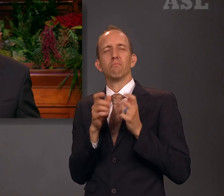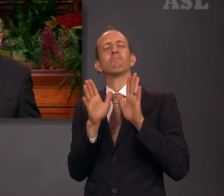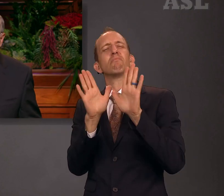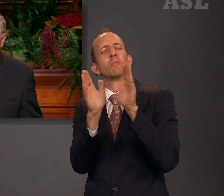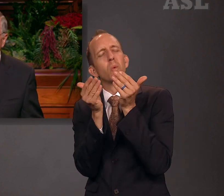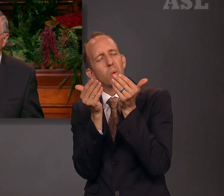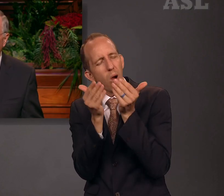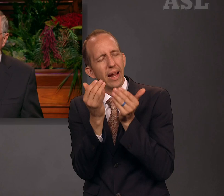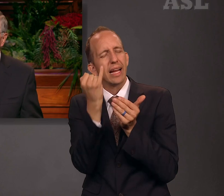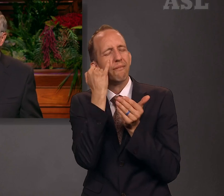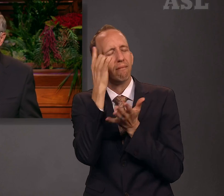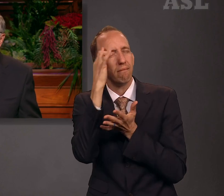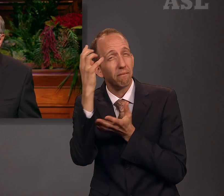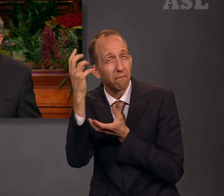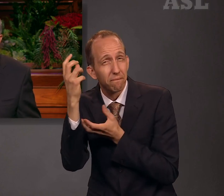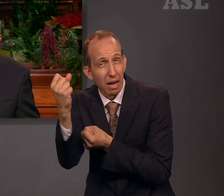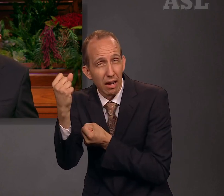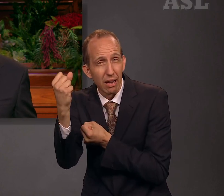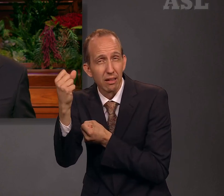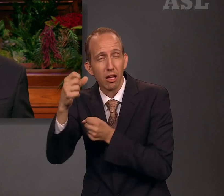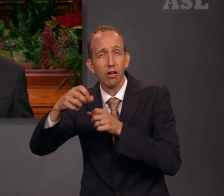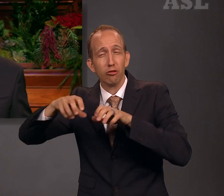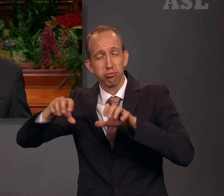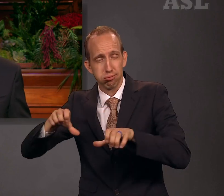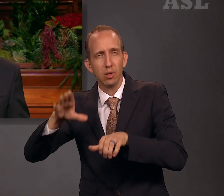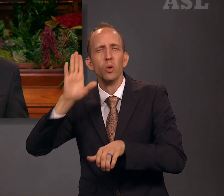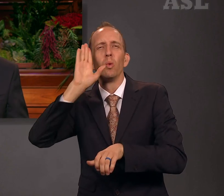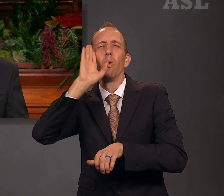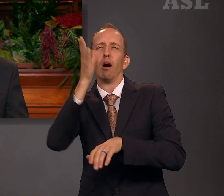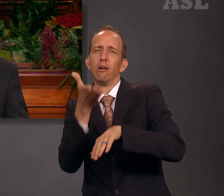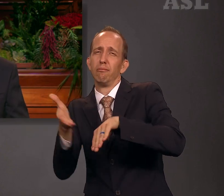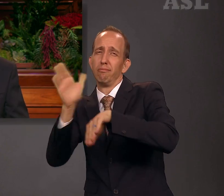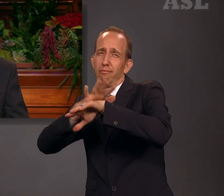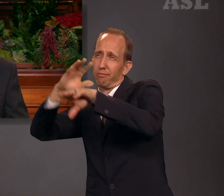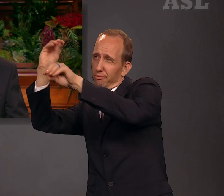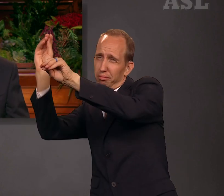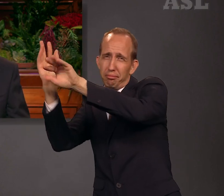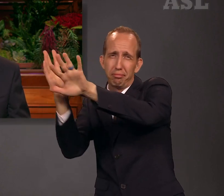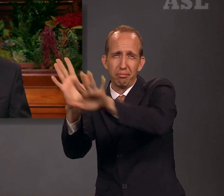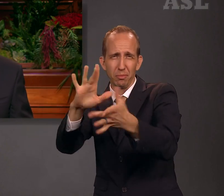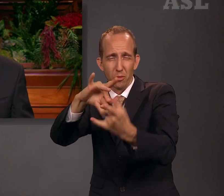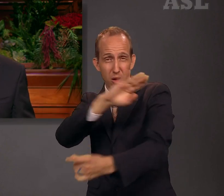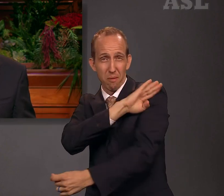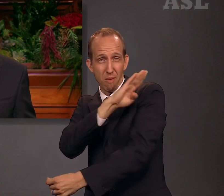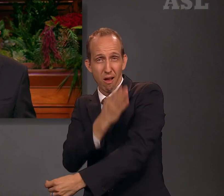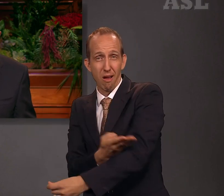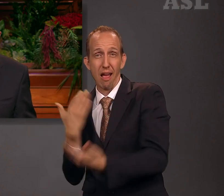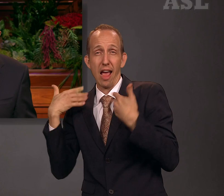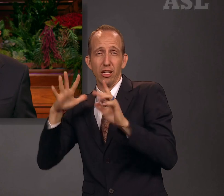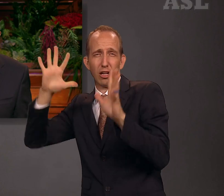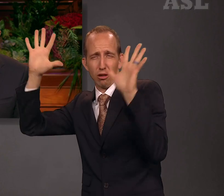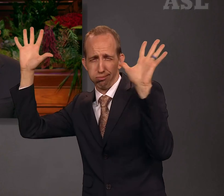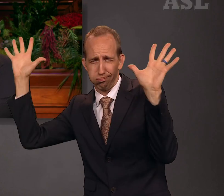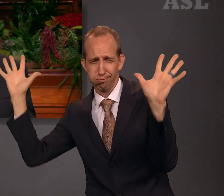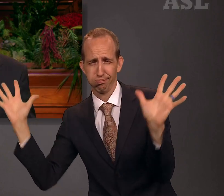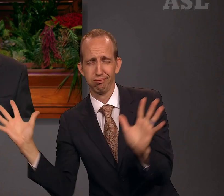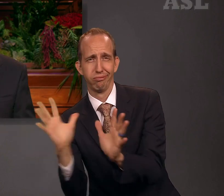counter to our initial thinking, requiring humility and sacrifice. The Lord blesses us with additional